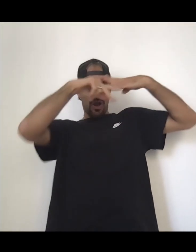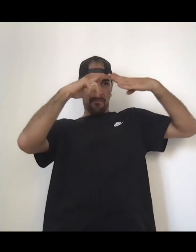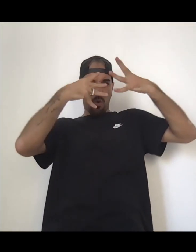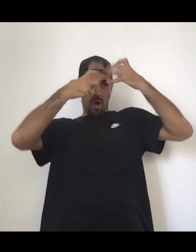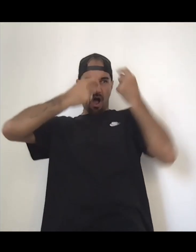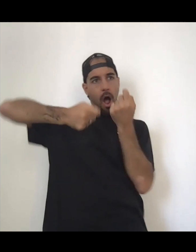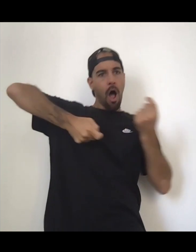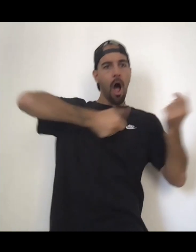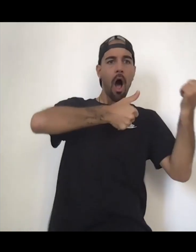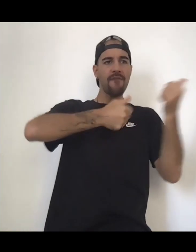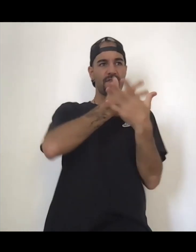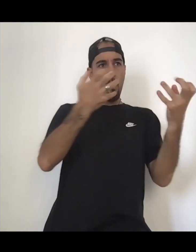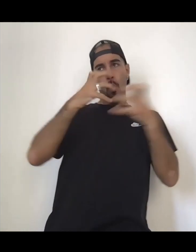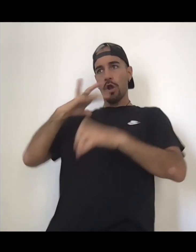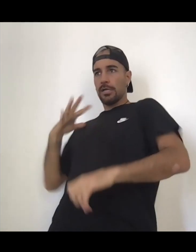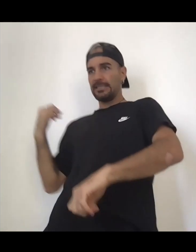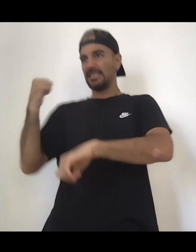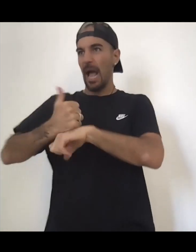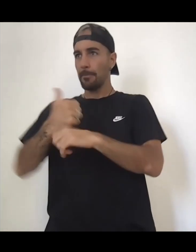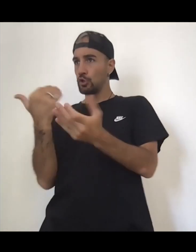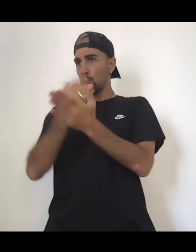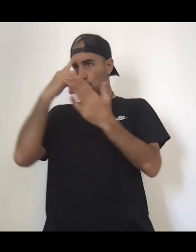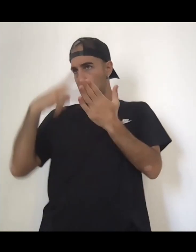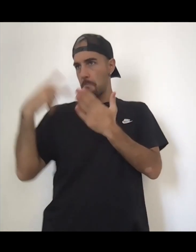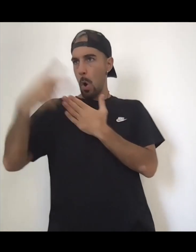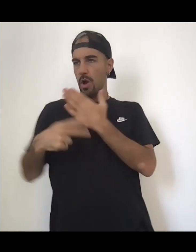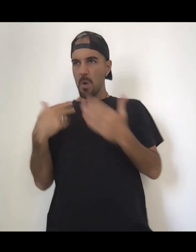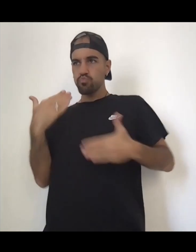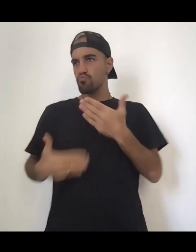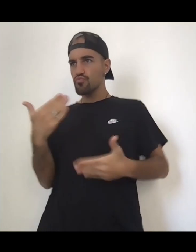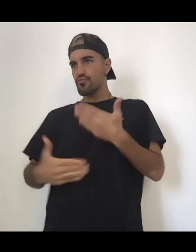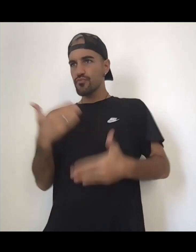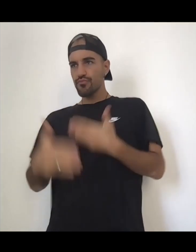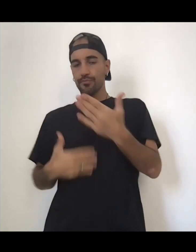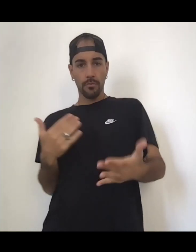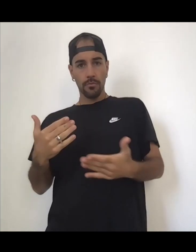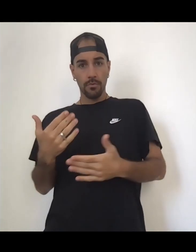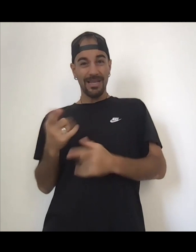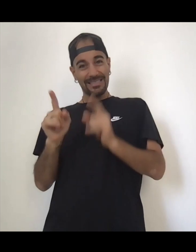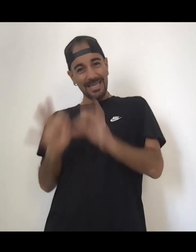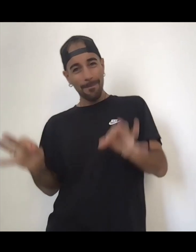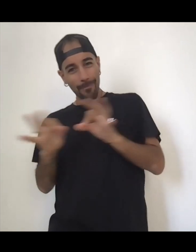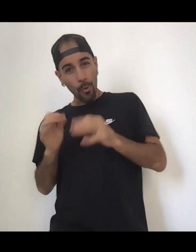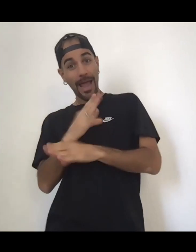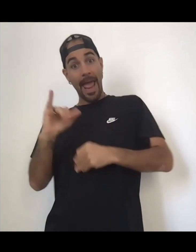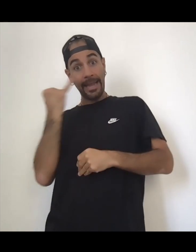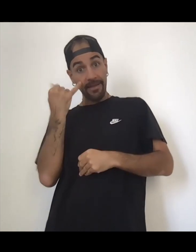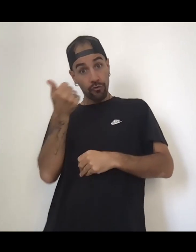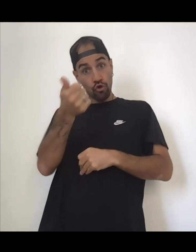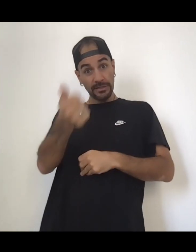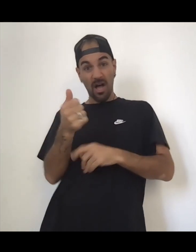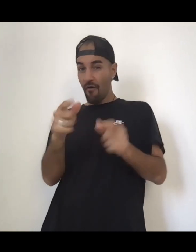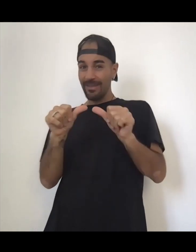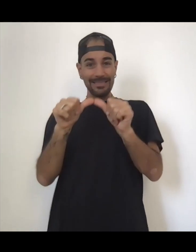and protect and preserve what you're building as well because if you are building all this externally but the internal these